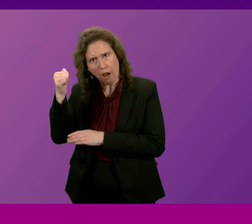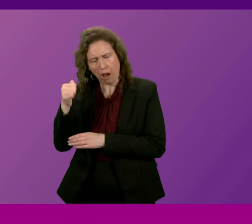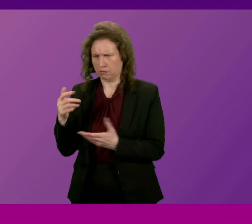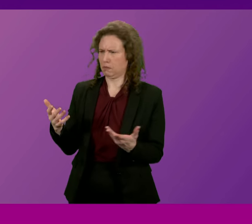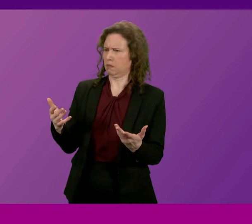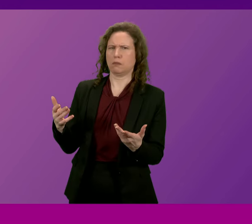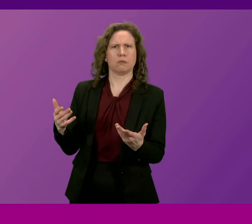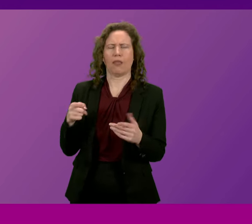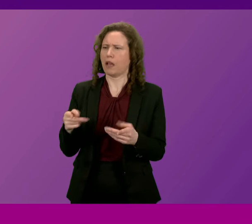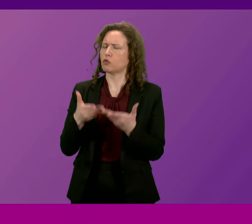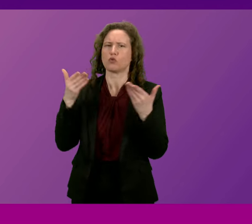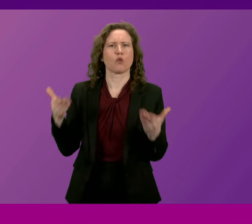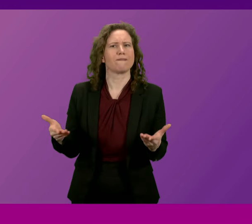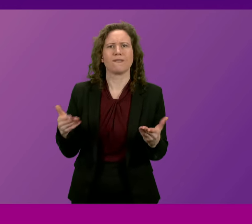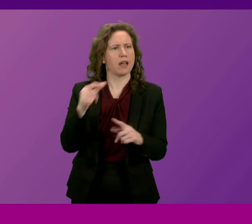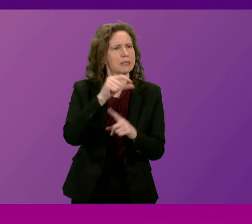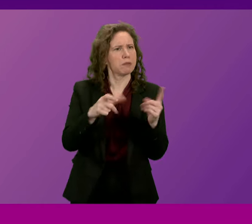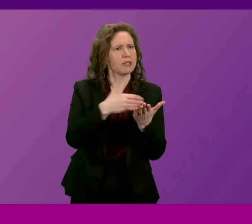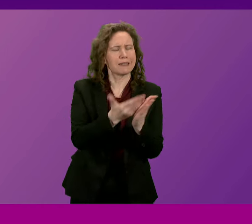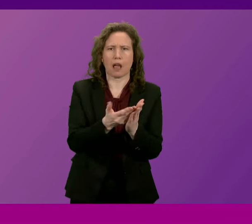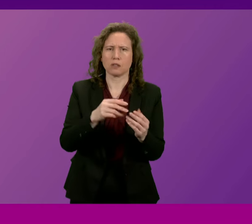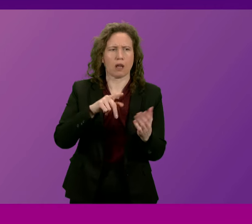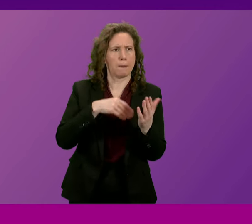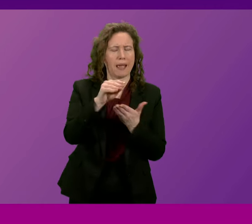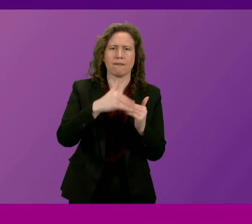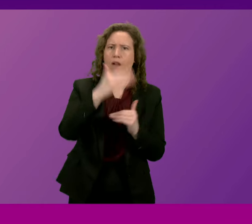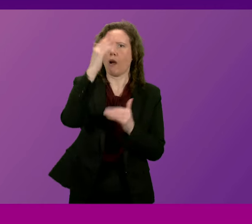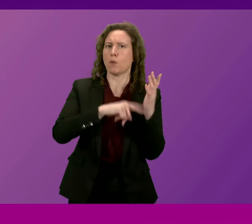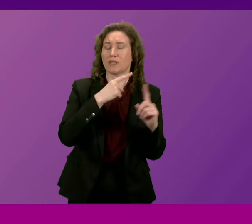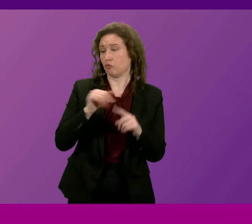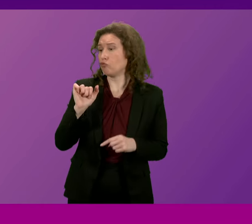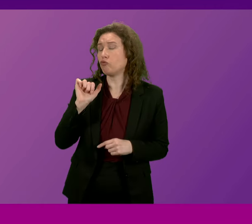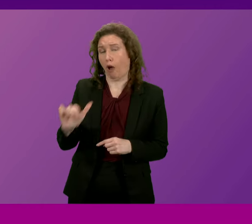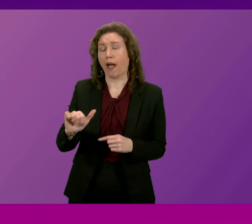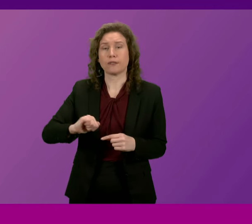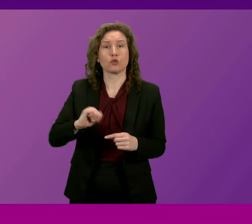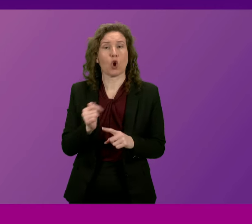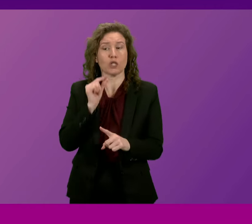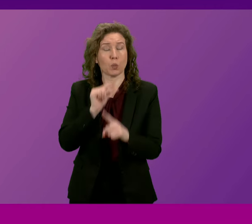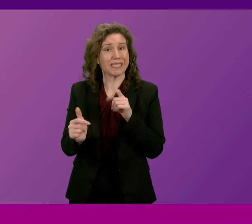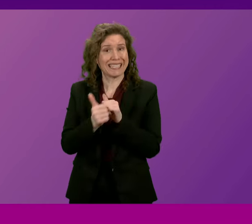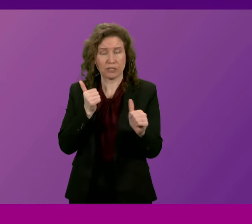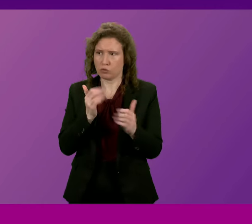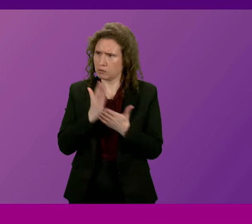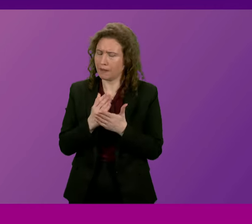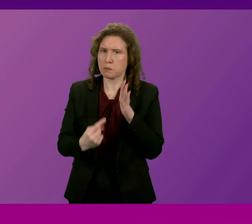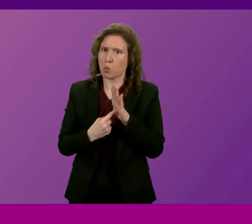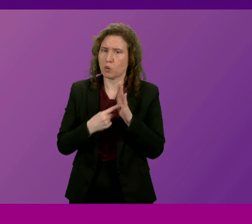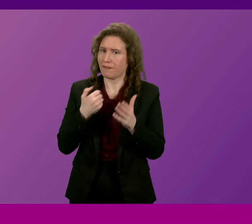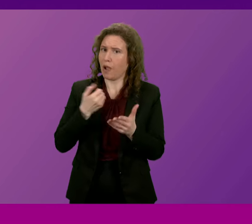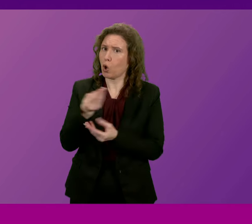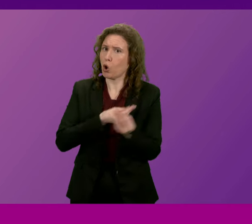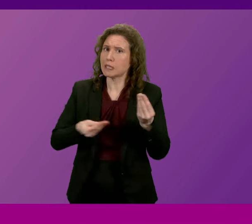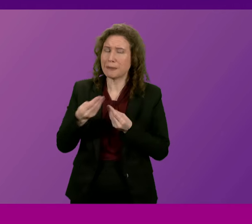facing the spirit sector and as Mr MacDonald correctly puts on the record, the Scotch whisky industry plays a vital role in our economy